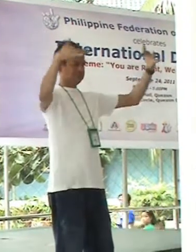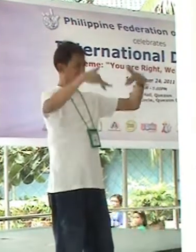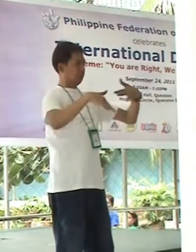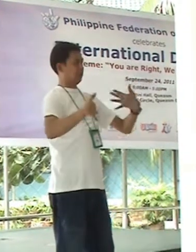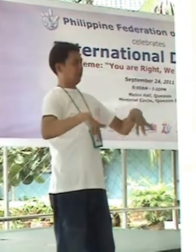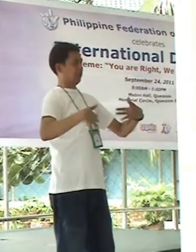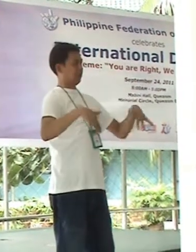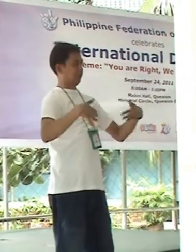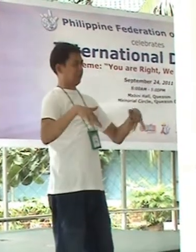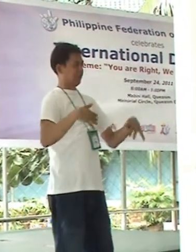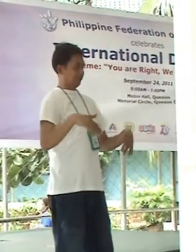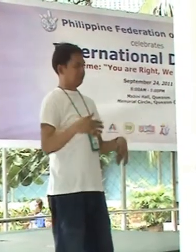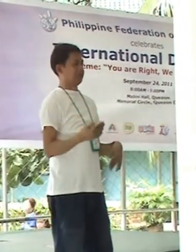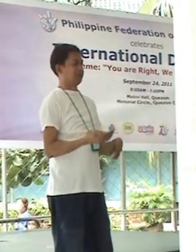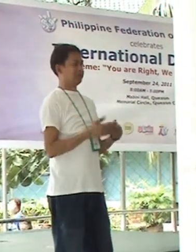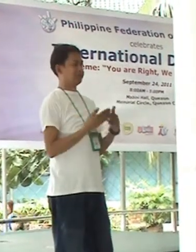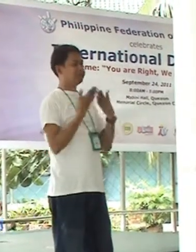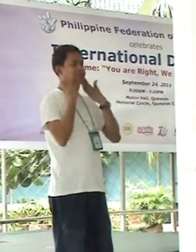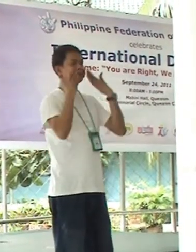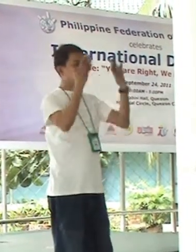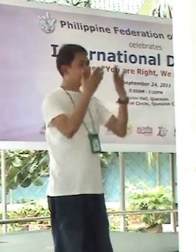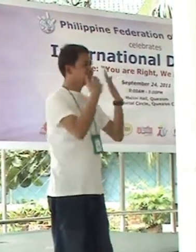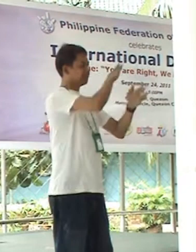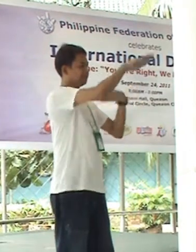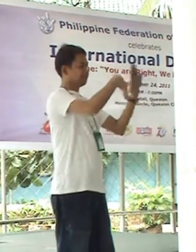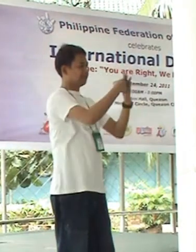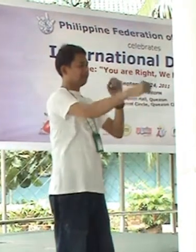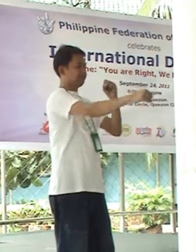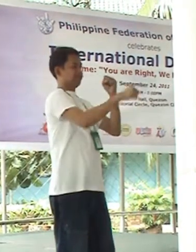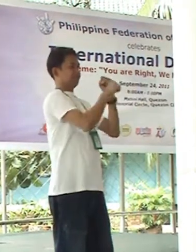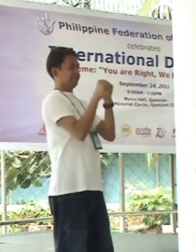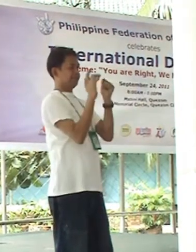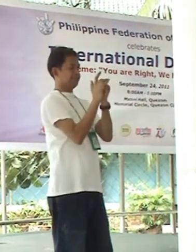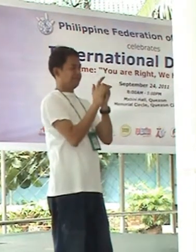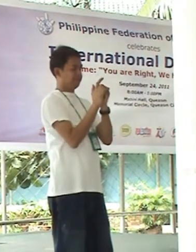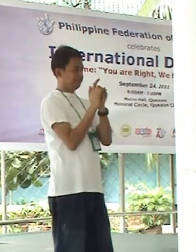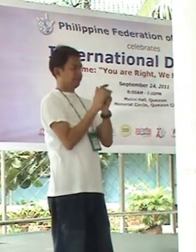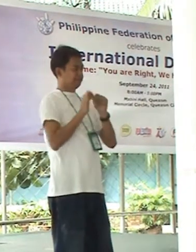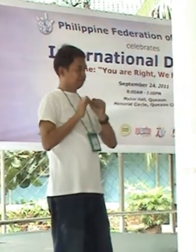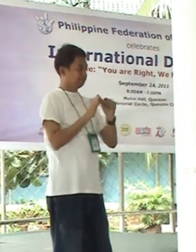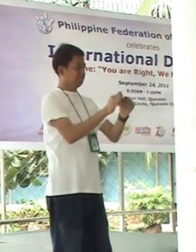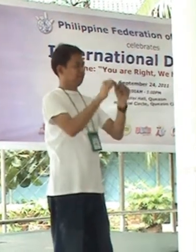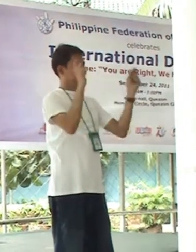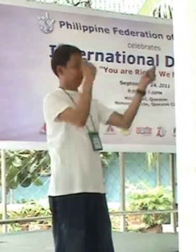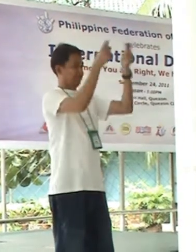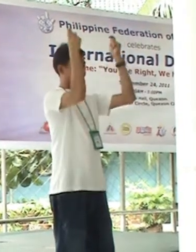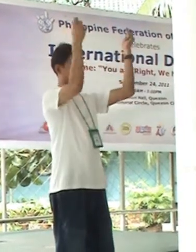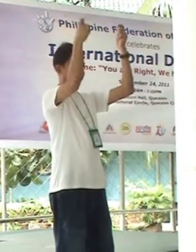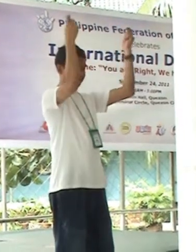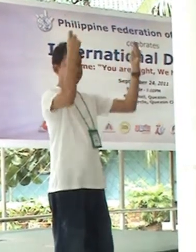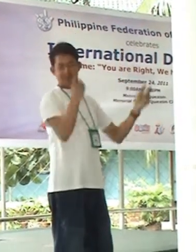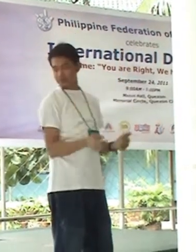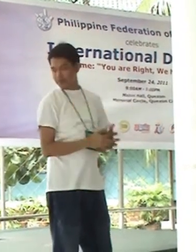other countries, we're also inviting sa salamat sa pag-support sa 13th Federation of the Deaf.